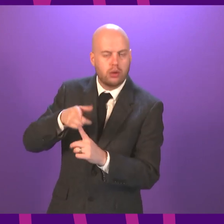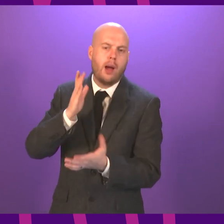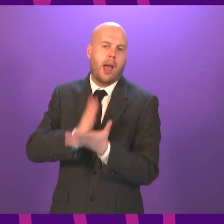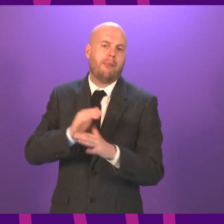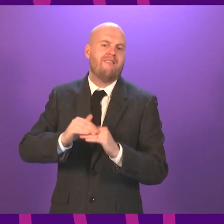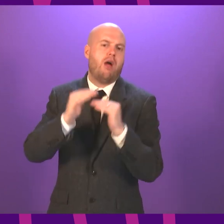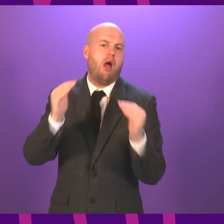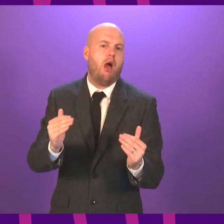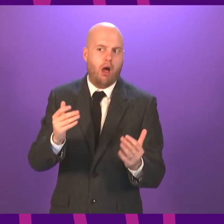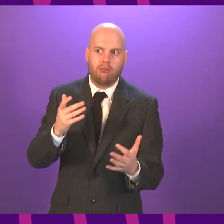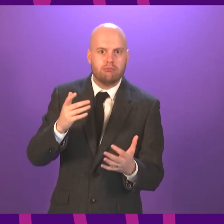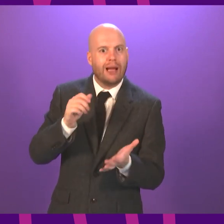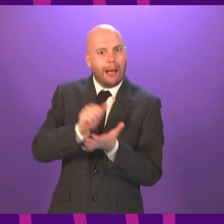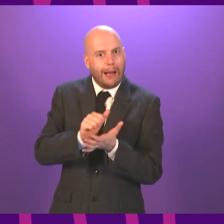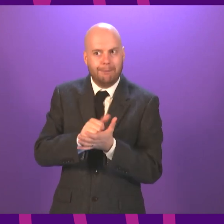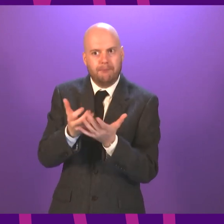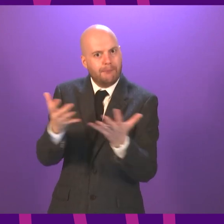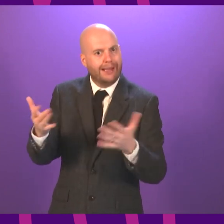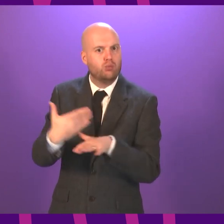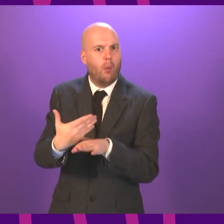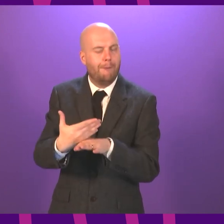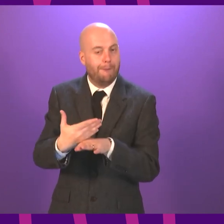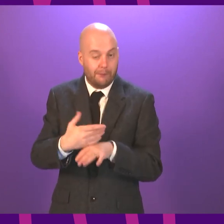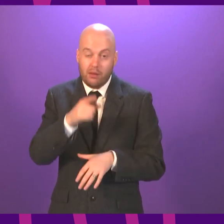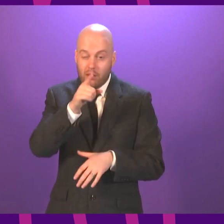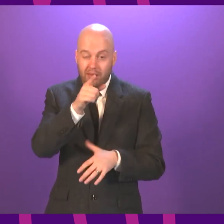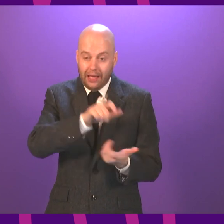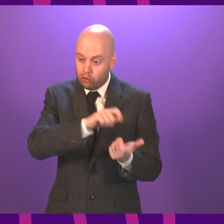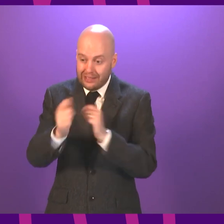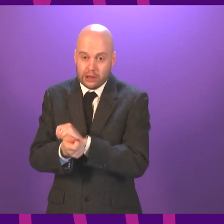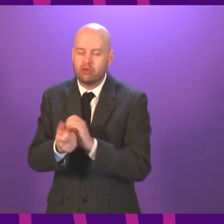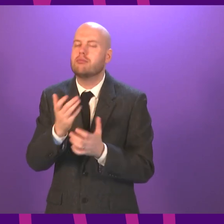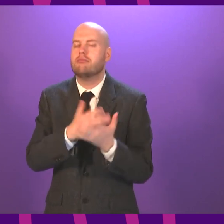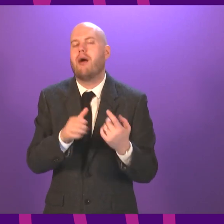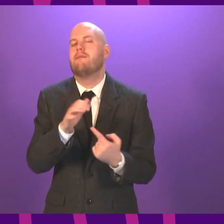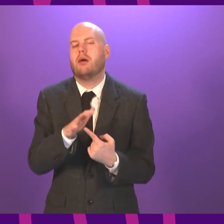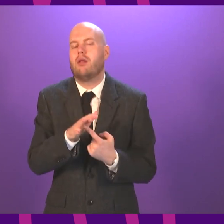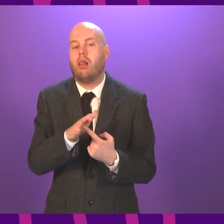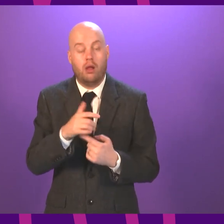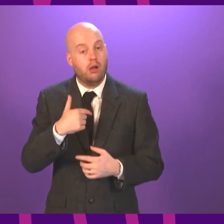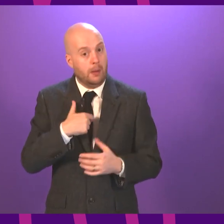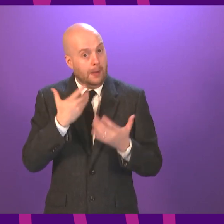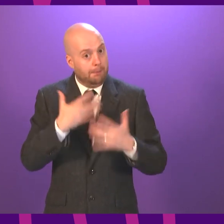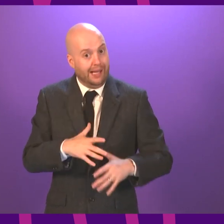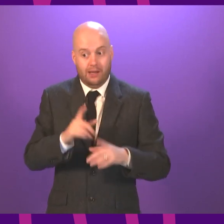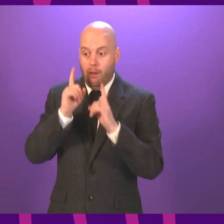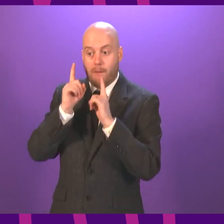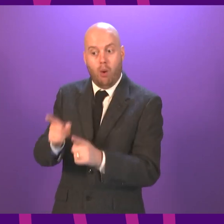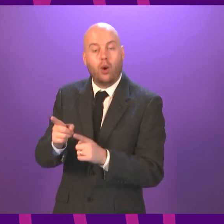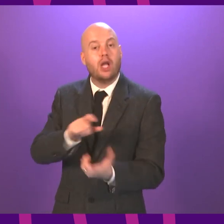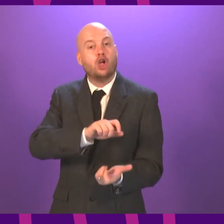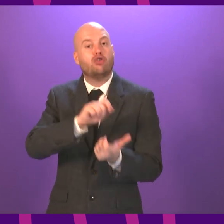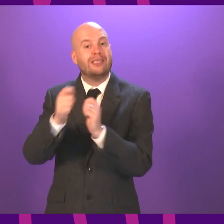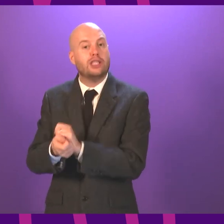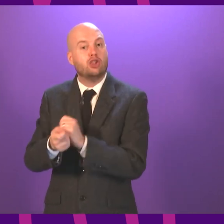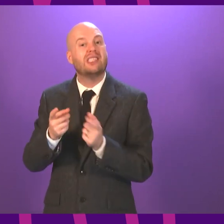just transition is really, really vital. I have already appointed our first Just Transition Minister. We will implement the recommendations